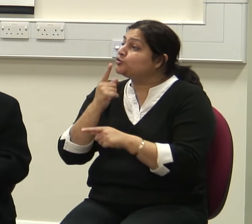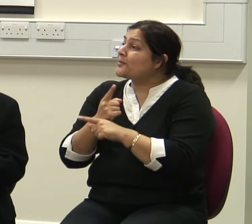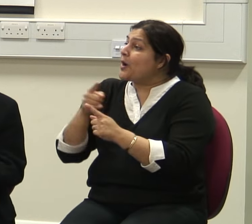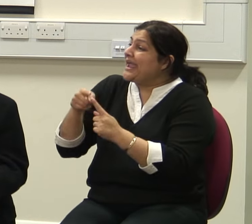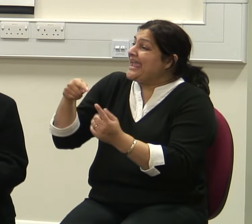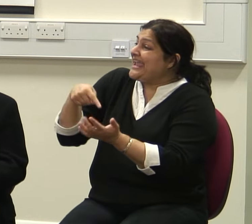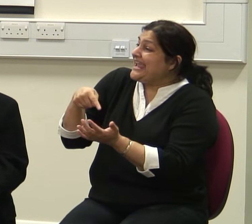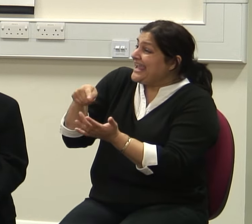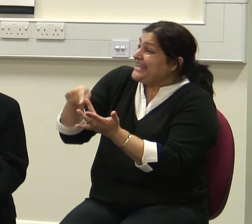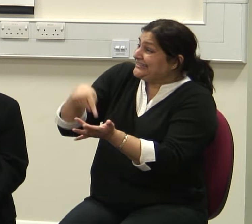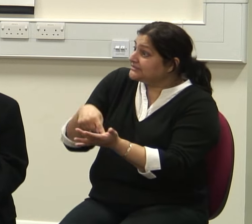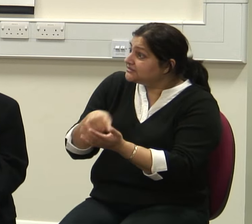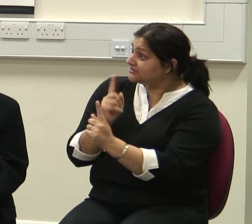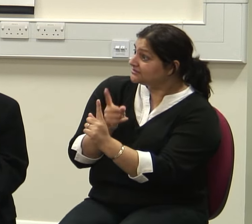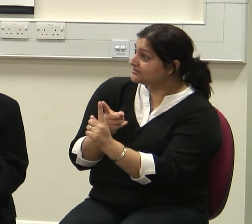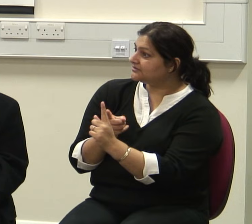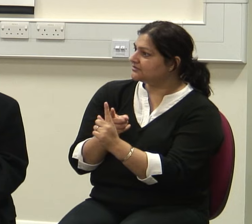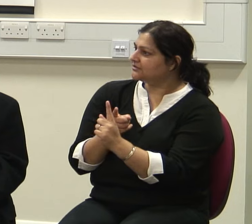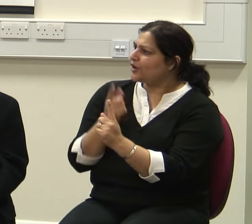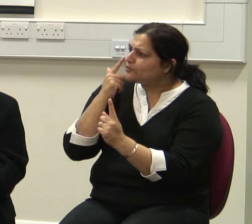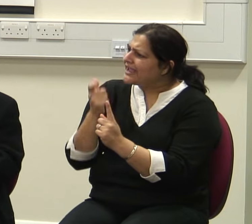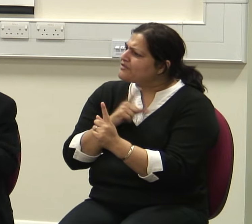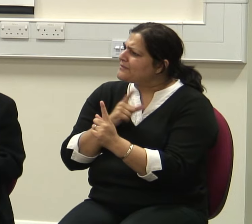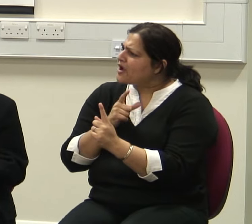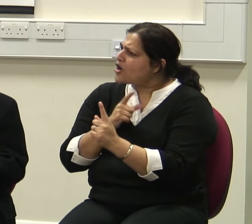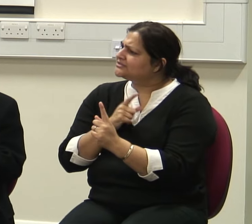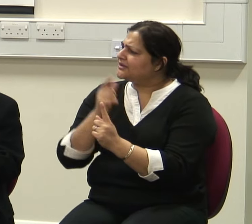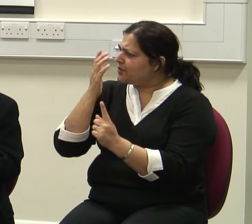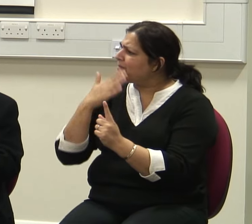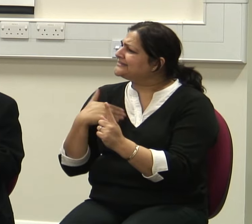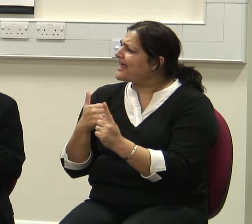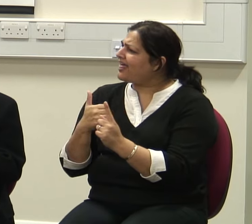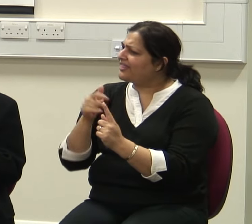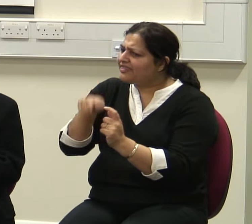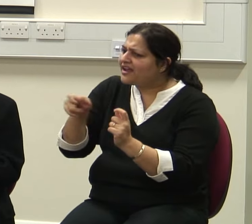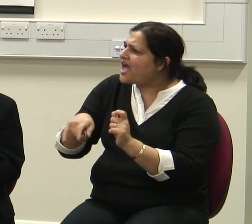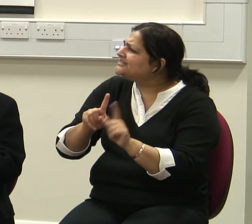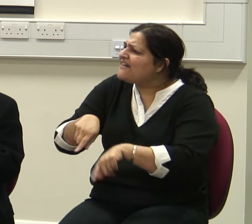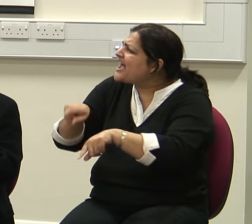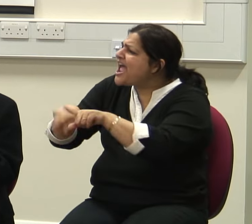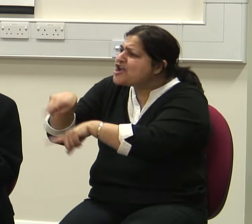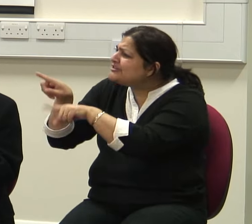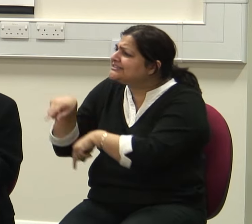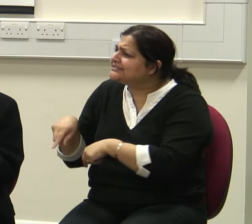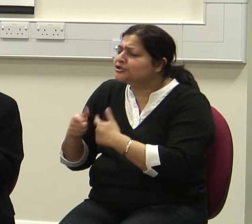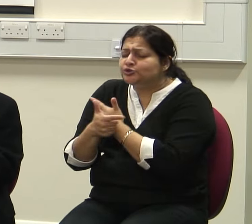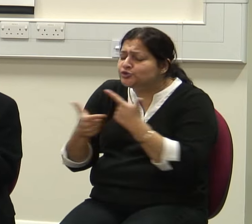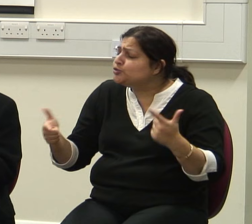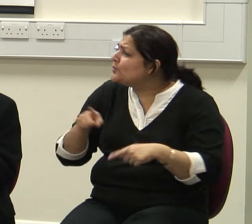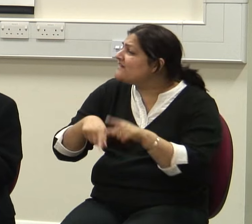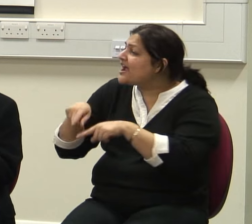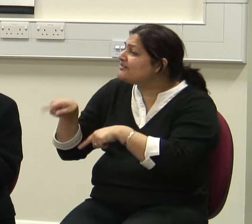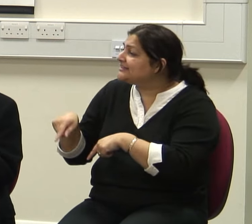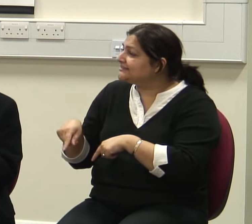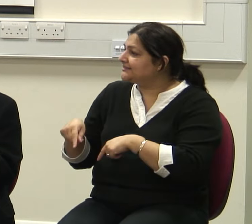The clientele is too varied. So, you have to, I look upon psychiatric help, psychotherapy as a